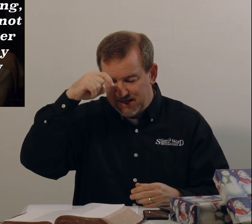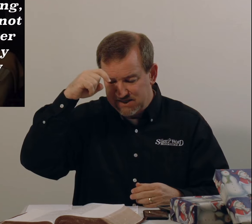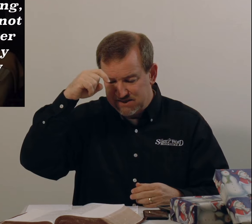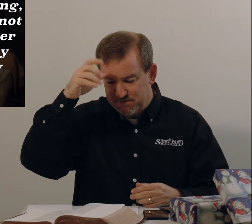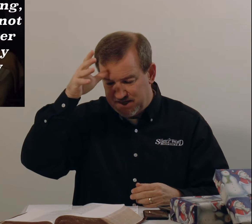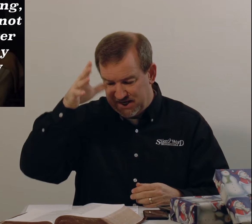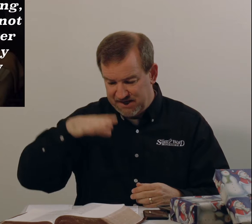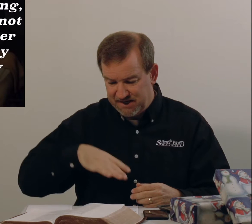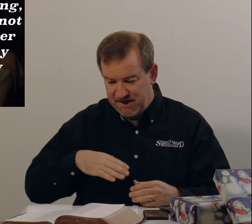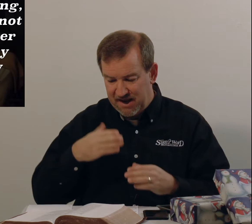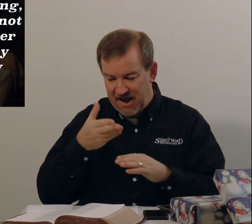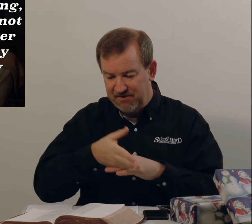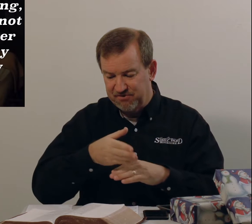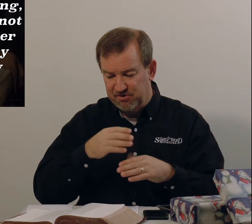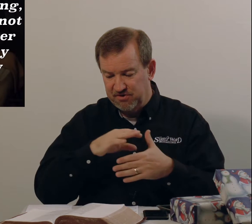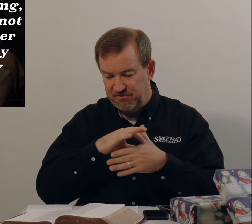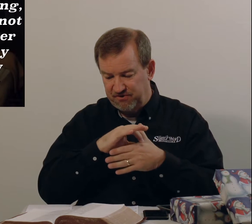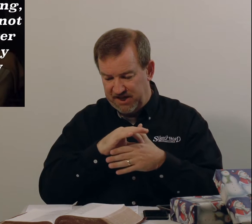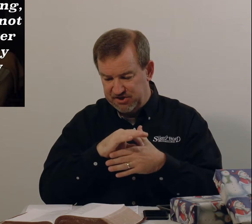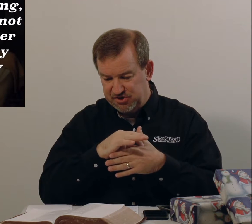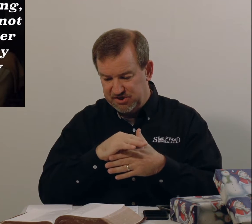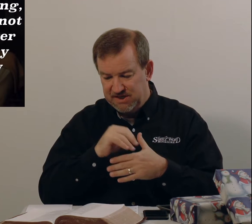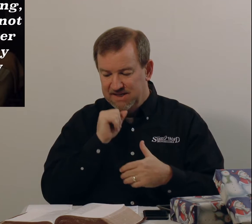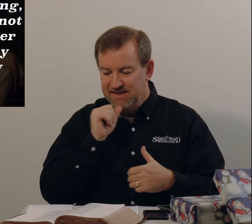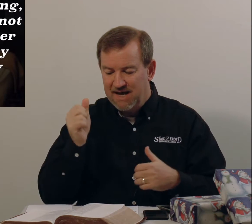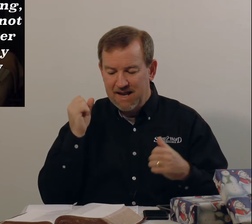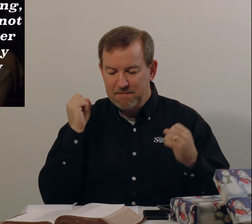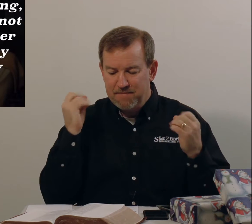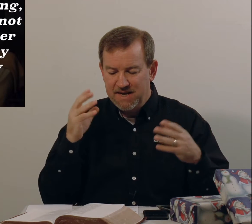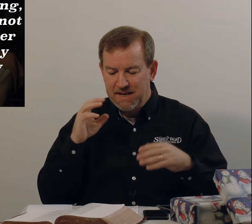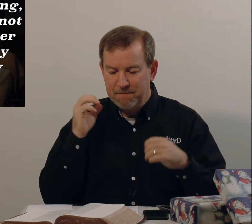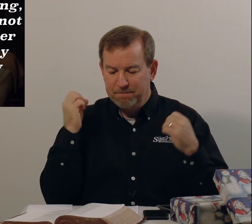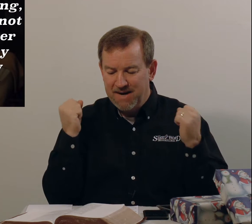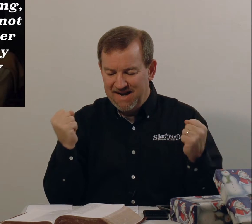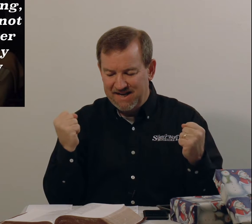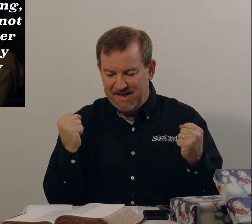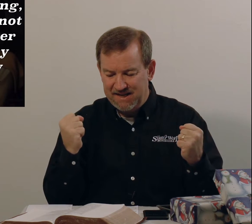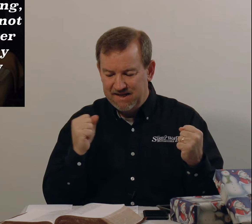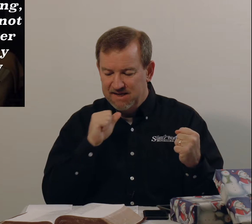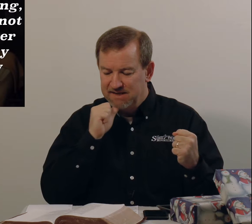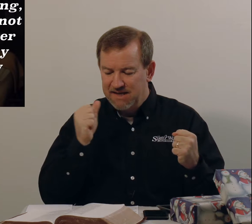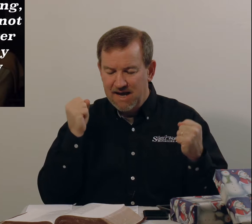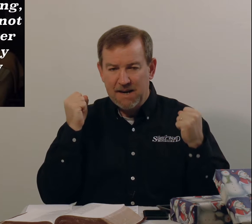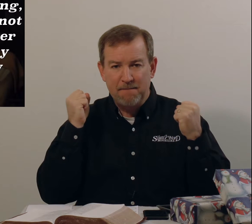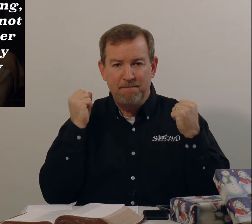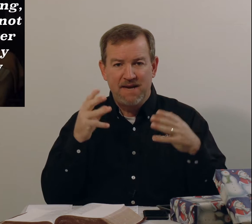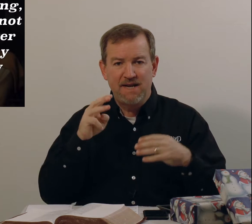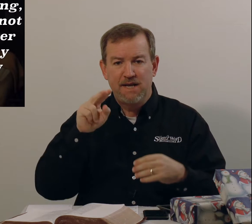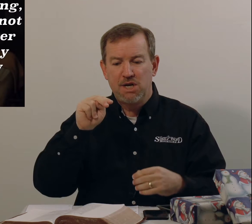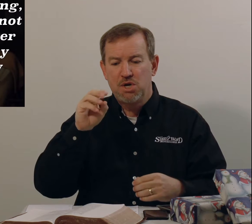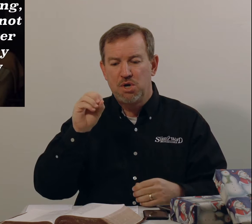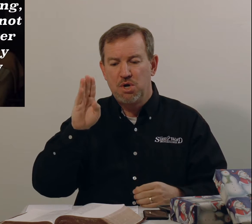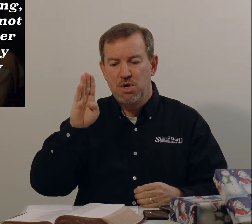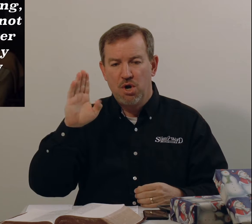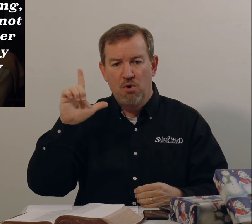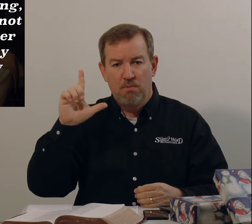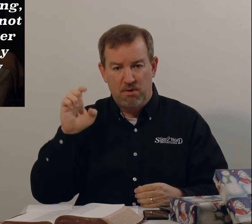men after the flesh, not many mighty, not many noble